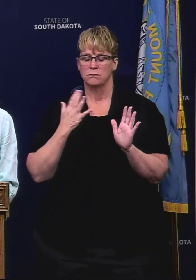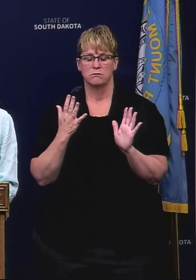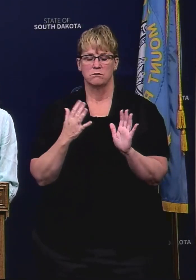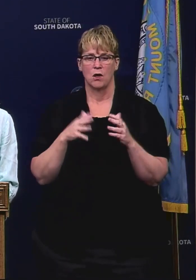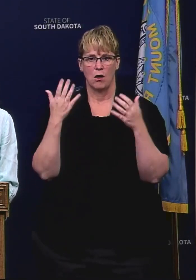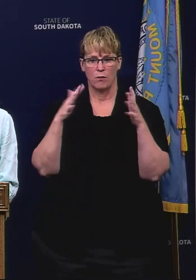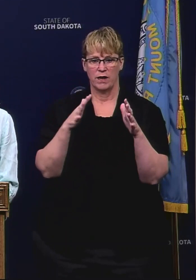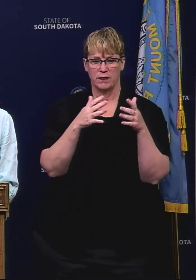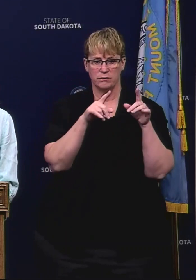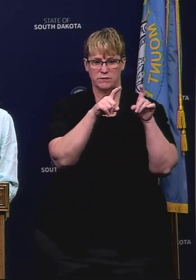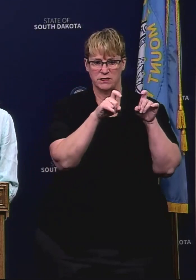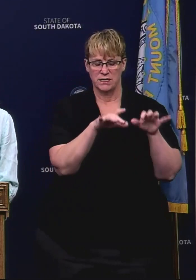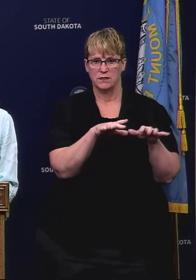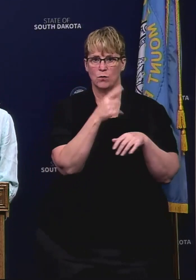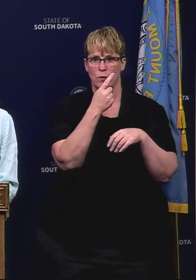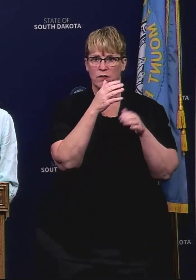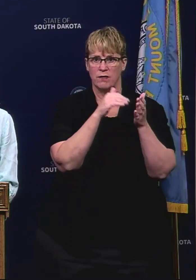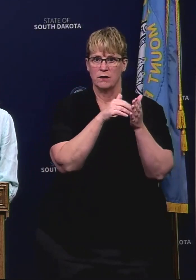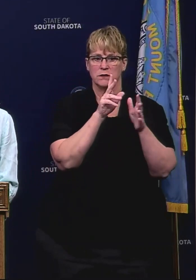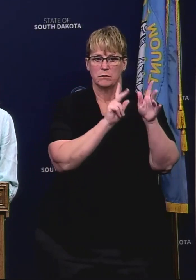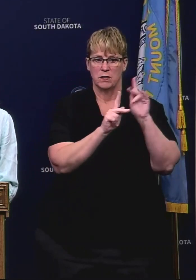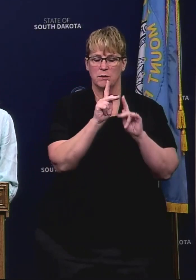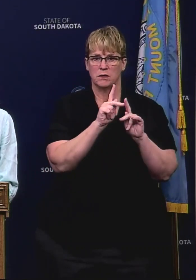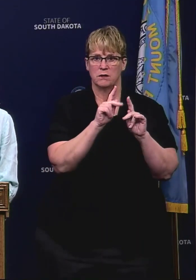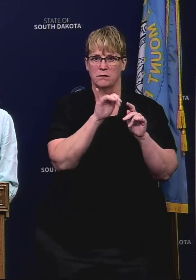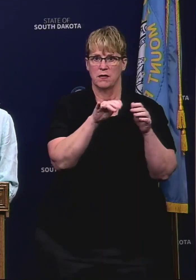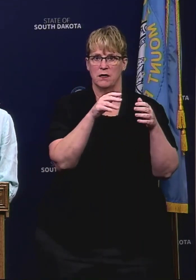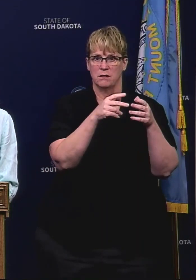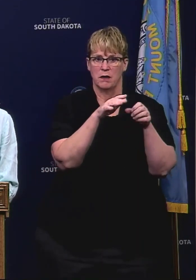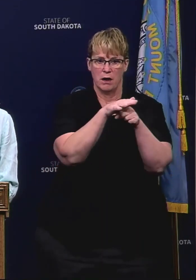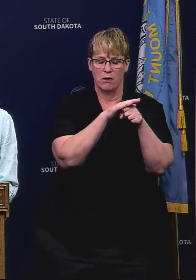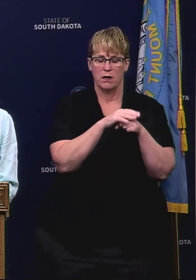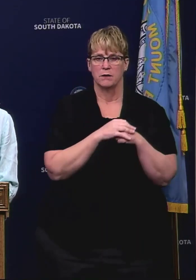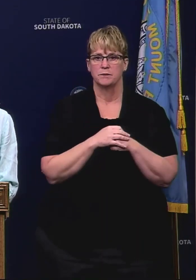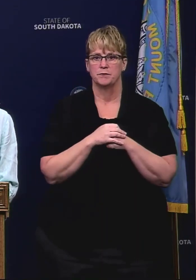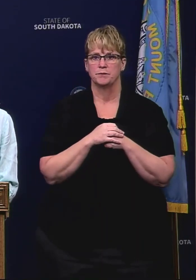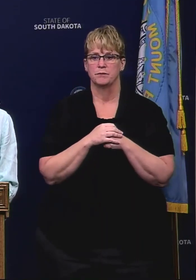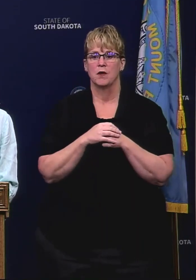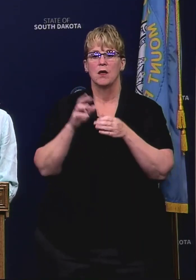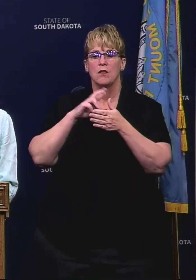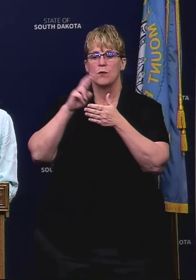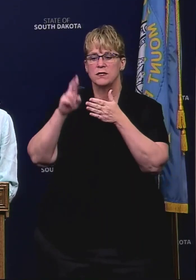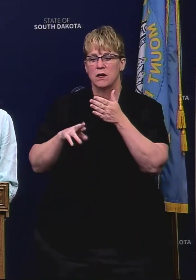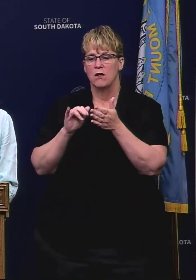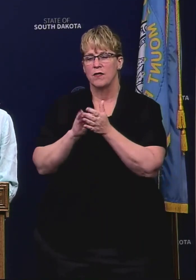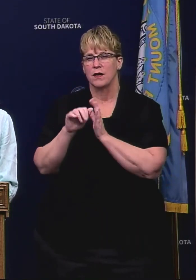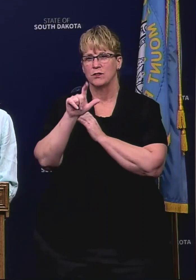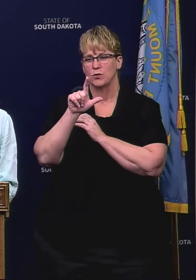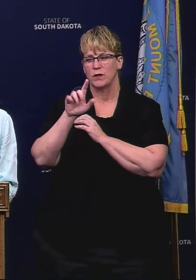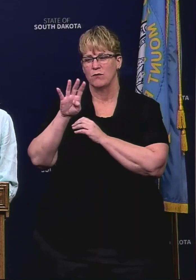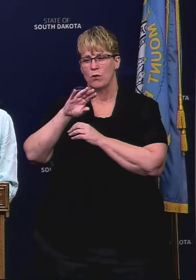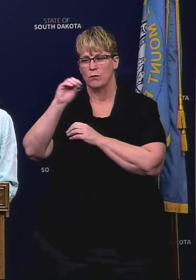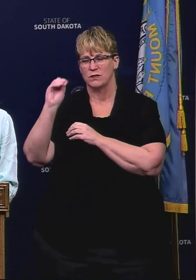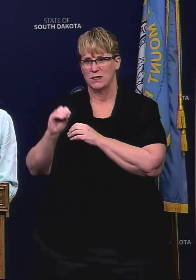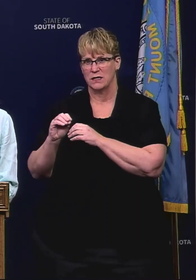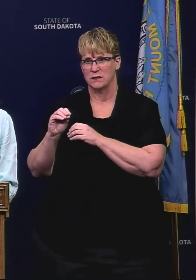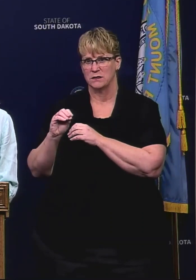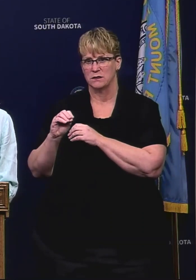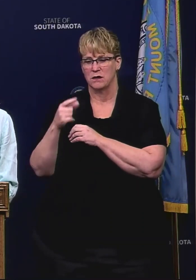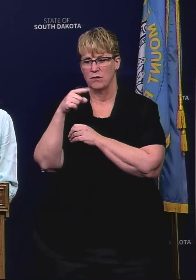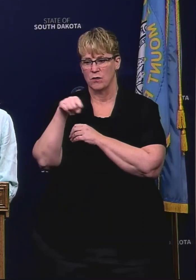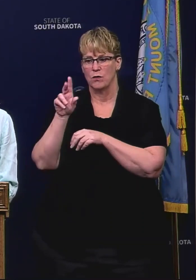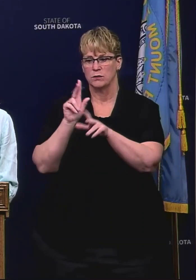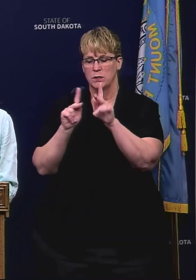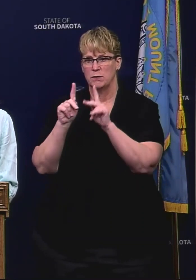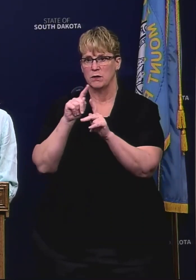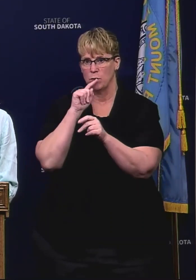we had already tested a thousand people in that area previously. The preliminary results are that about 24% of the people